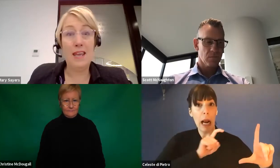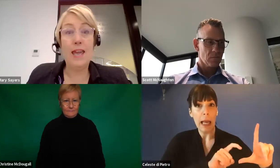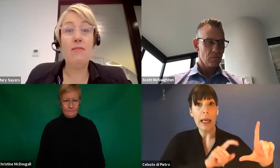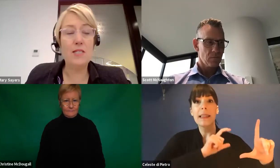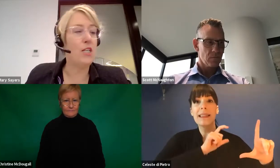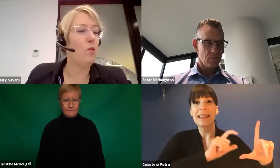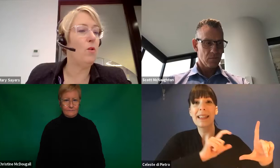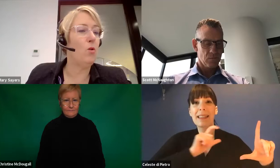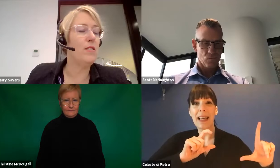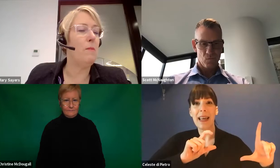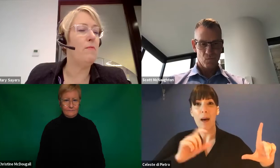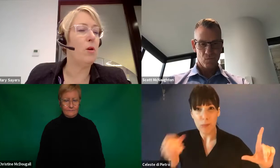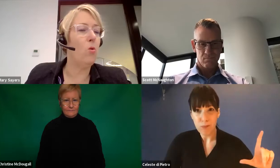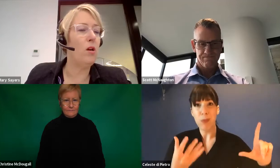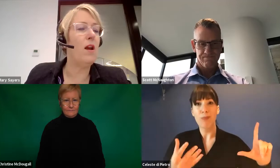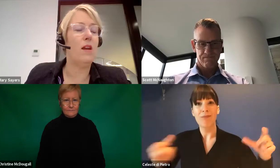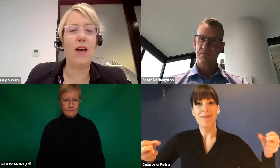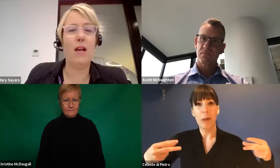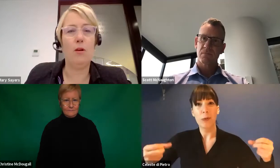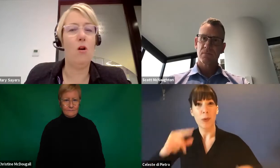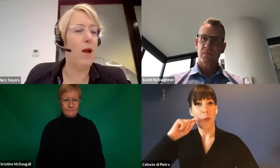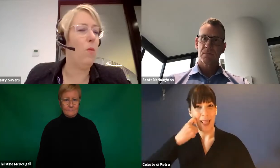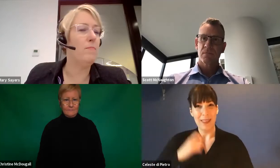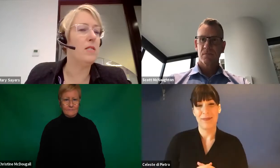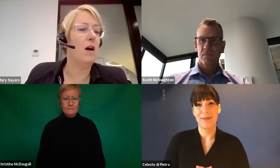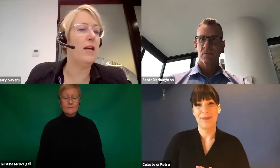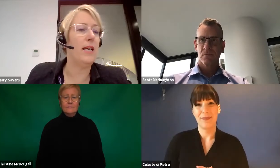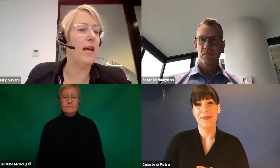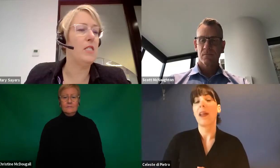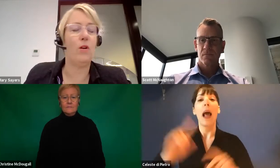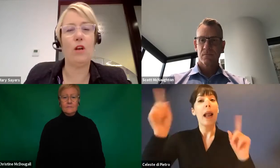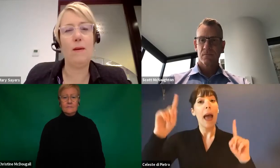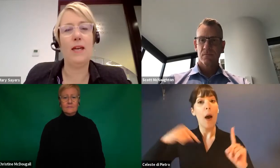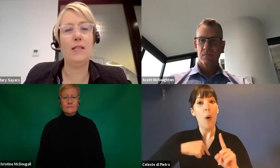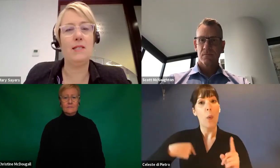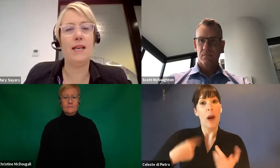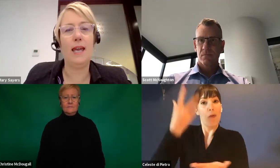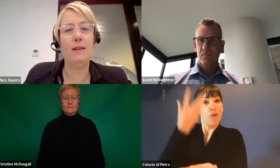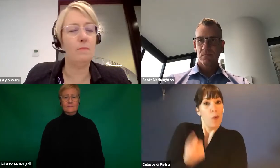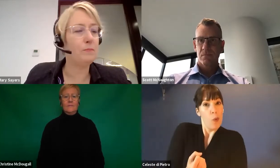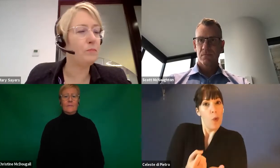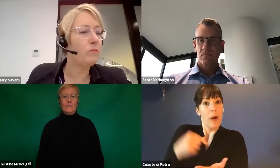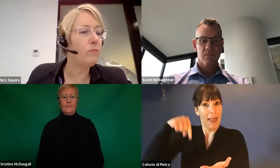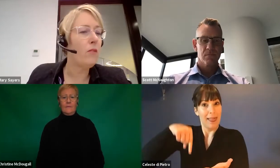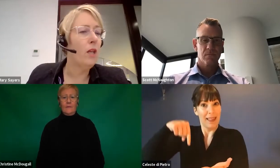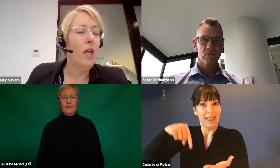And again, this session will also be recorded and available on our website, in case you want to go back and listen again.